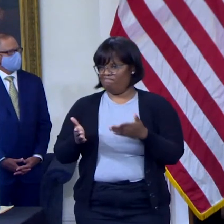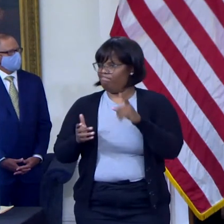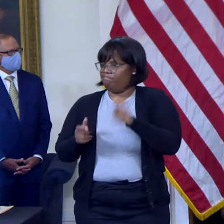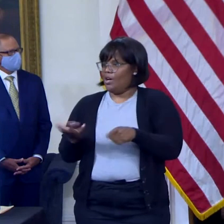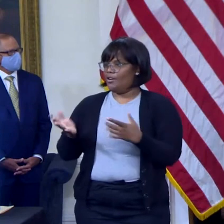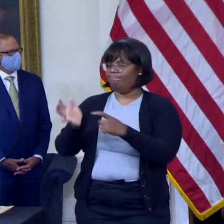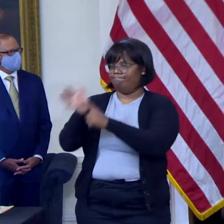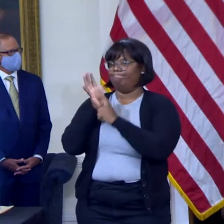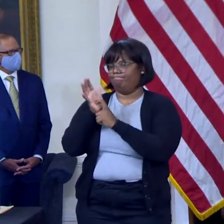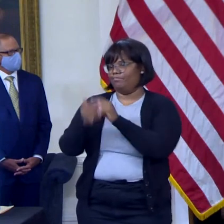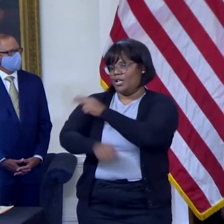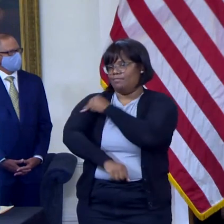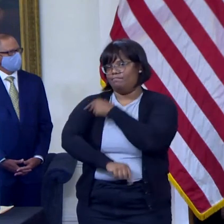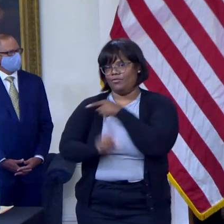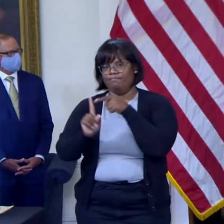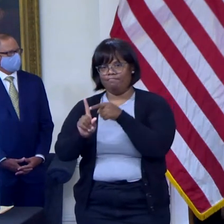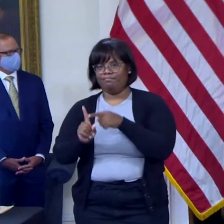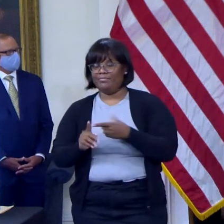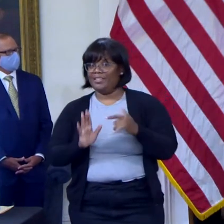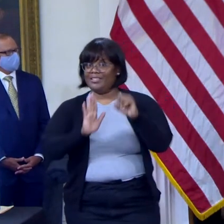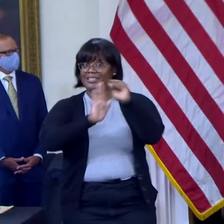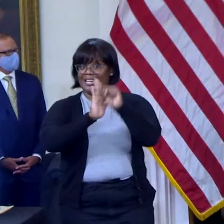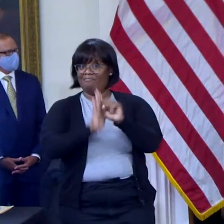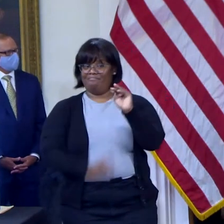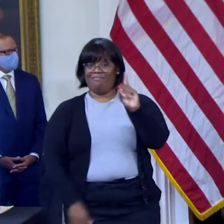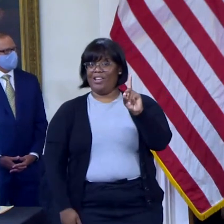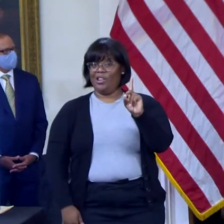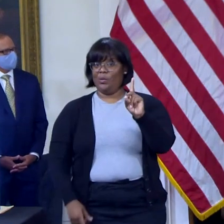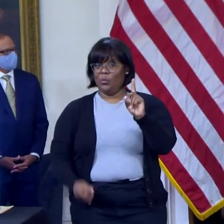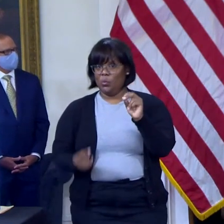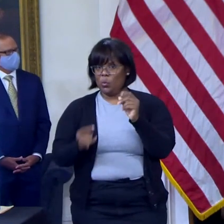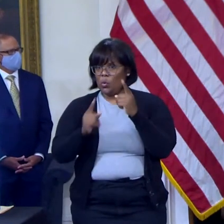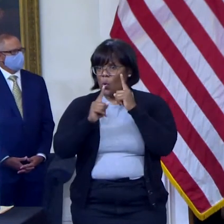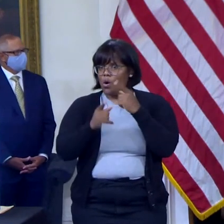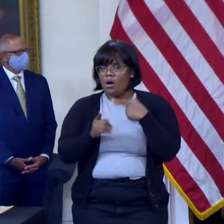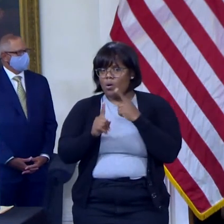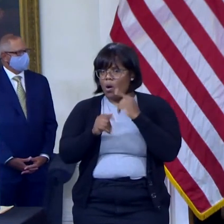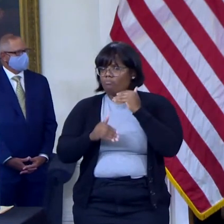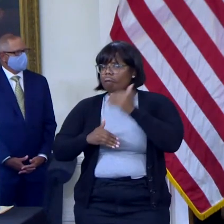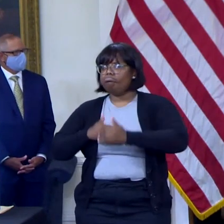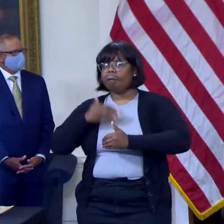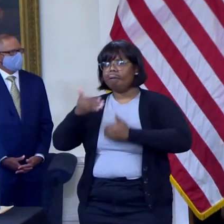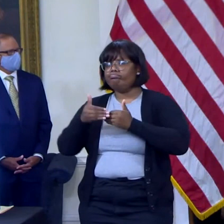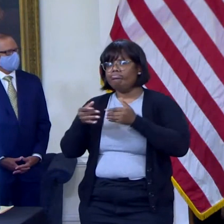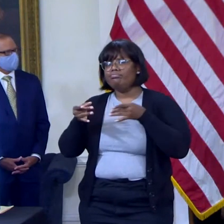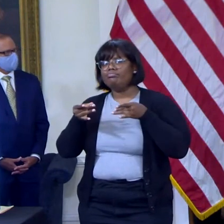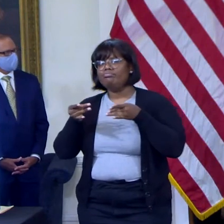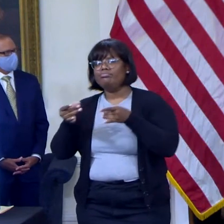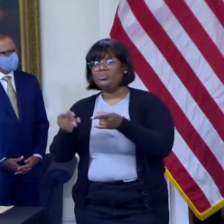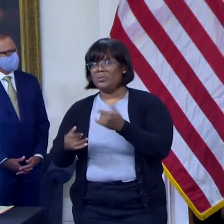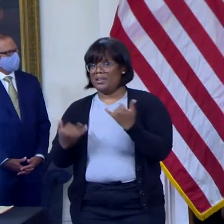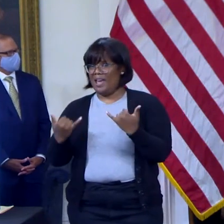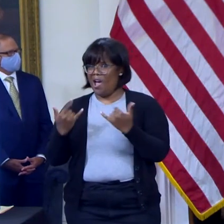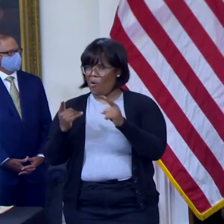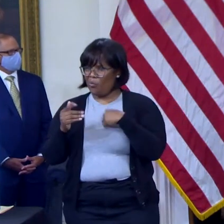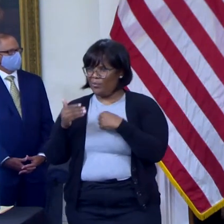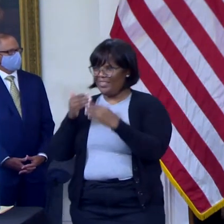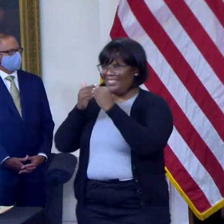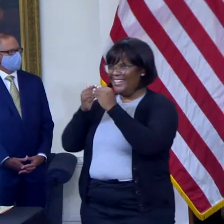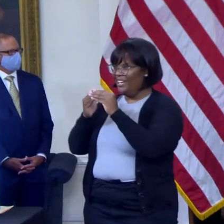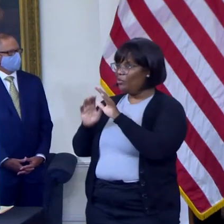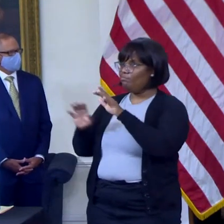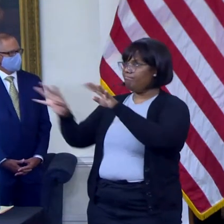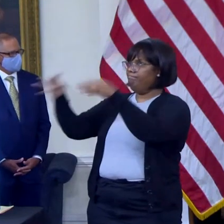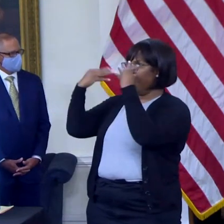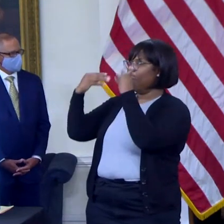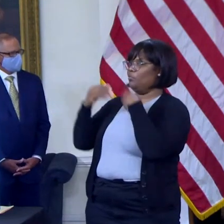Maryland forward and demonstrates once again that we are indeed national leaders in the fight against